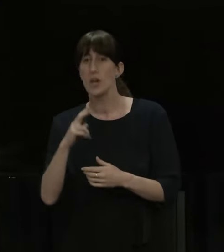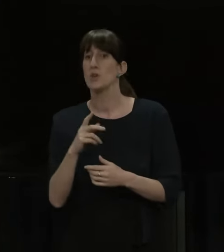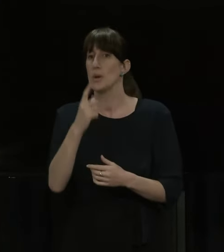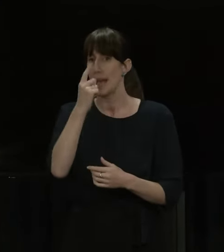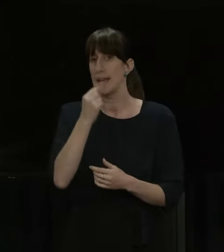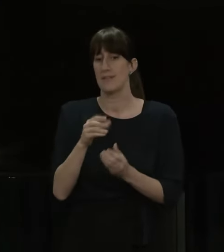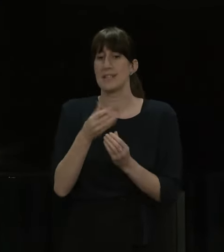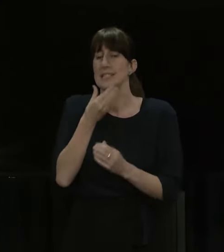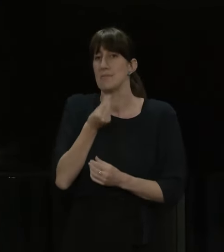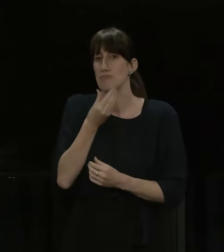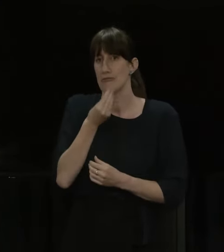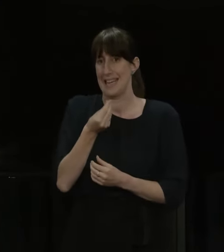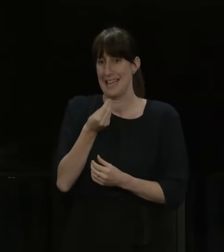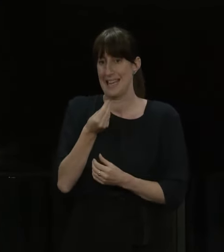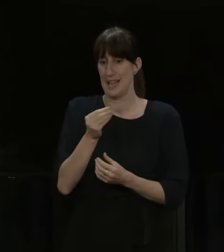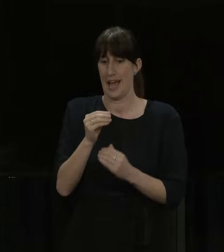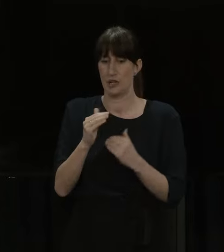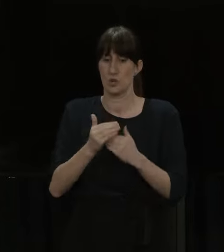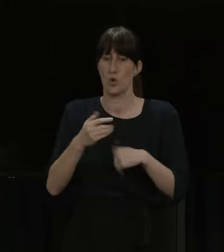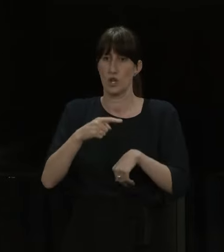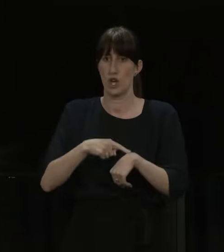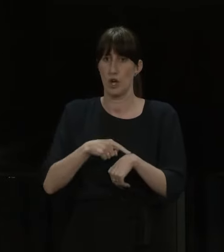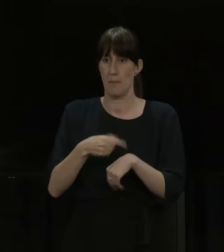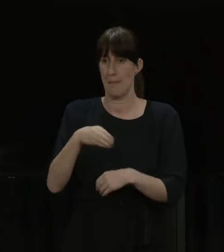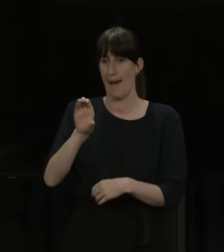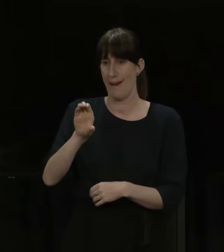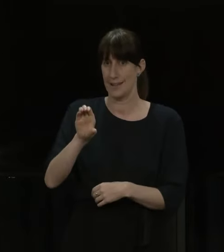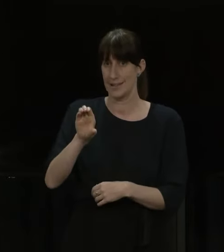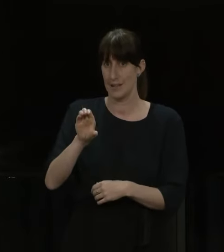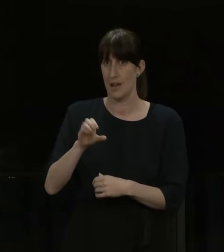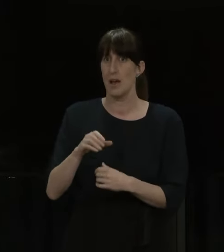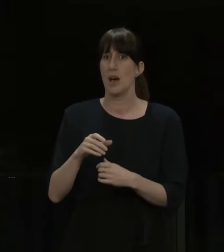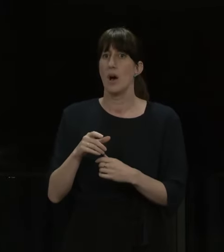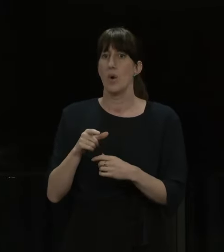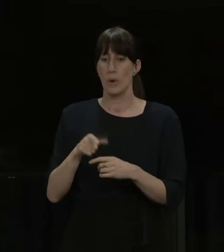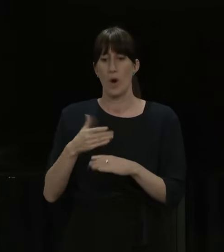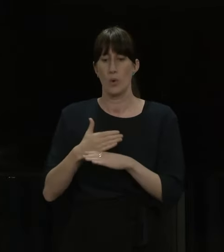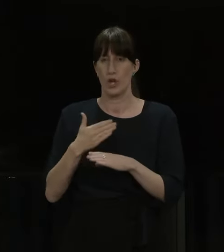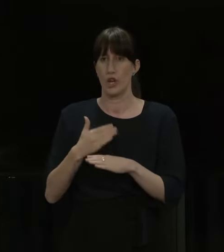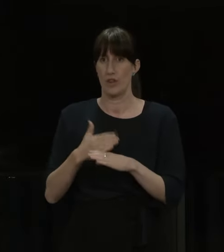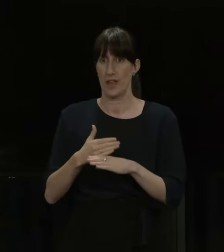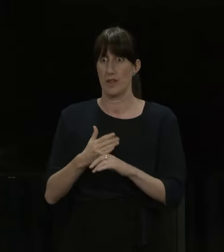and we're working to get right through that backlog with a large number of people who are working on this.